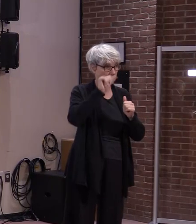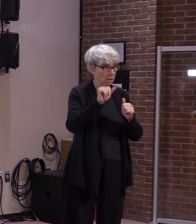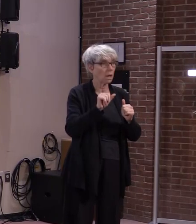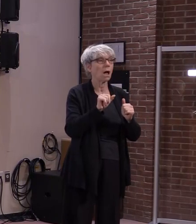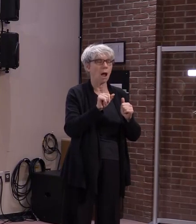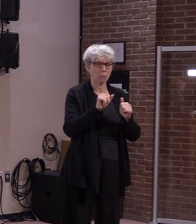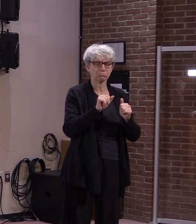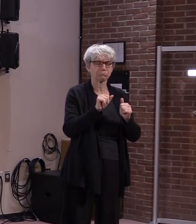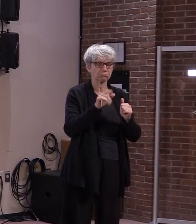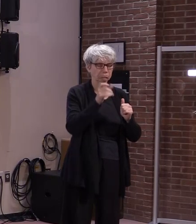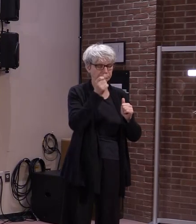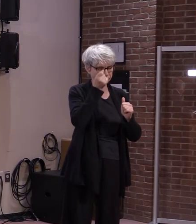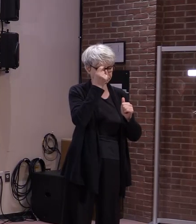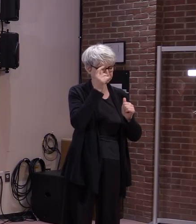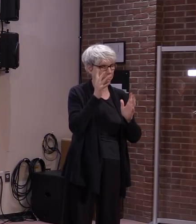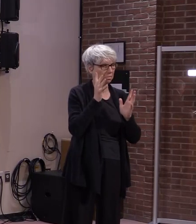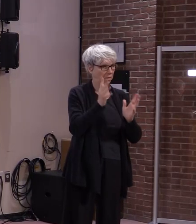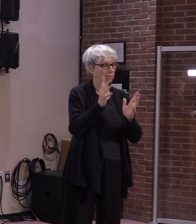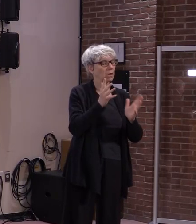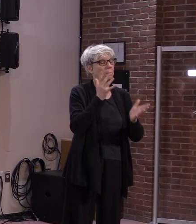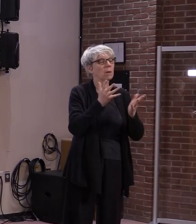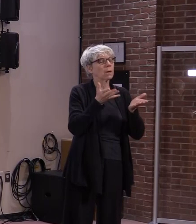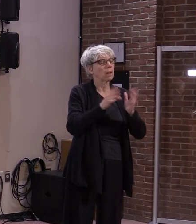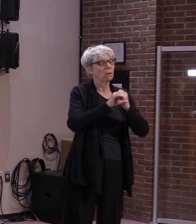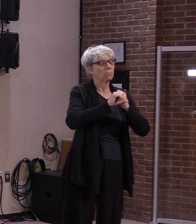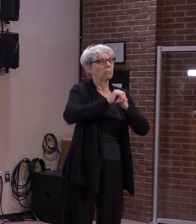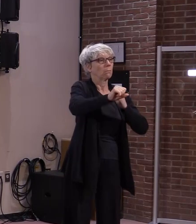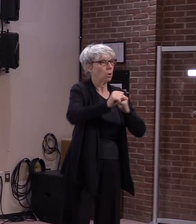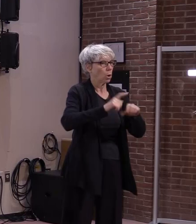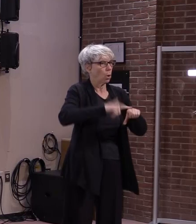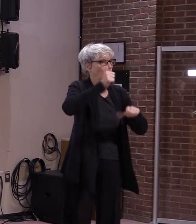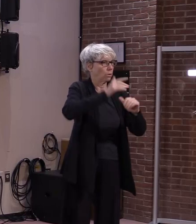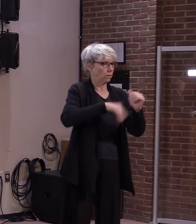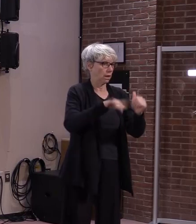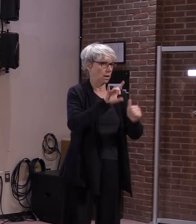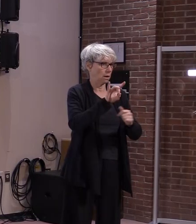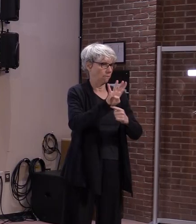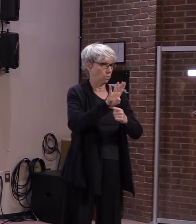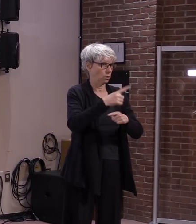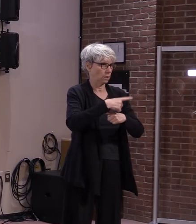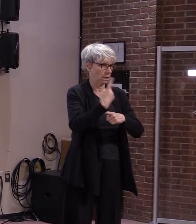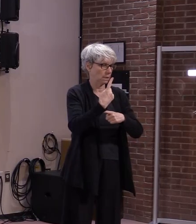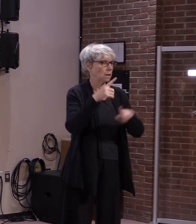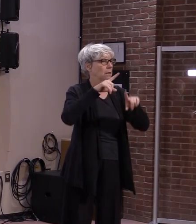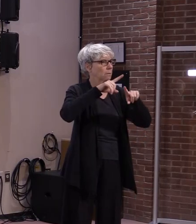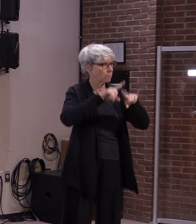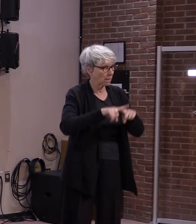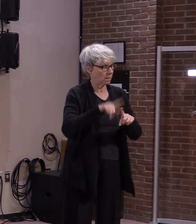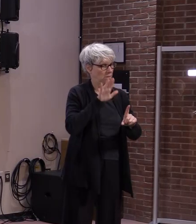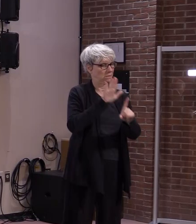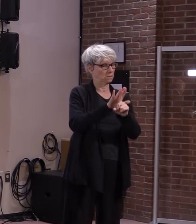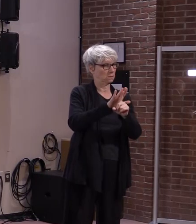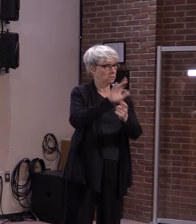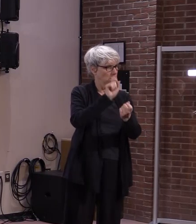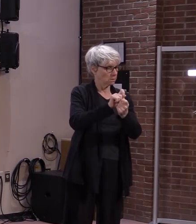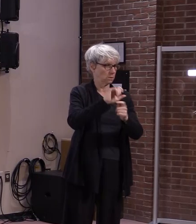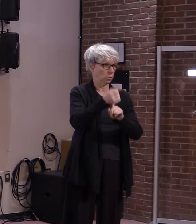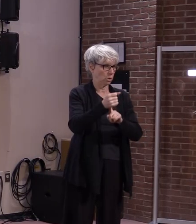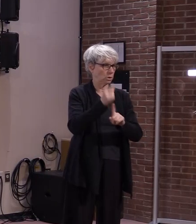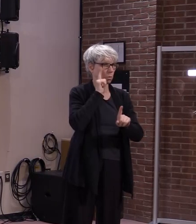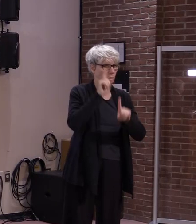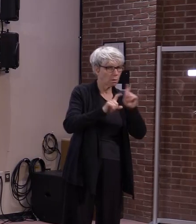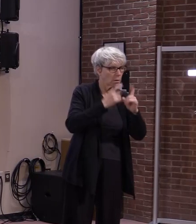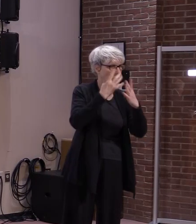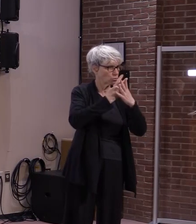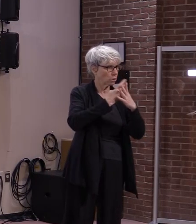have their emergency housing extended past 84 days depending on their circumstances. We do not